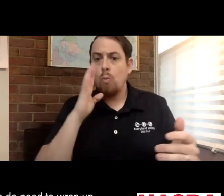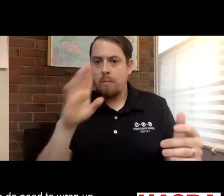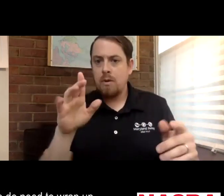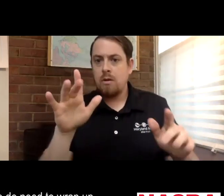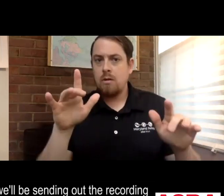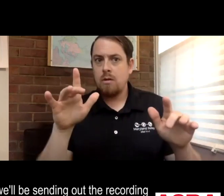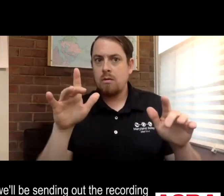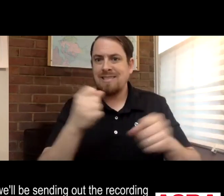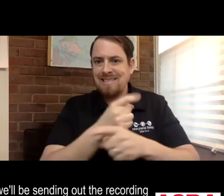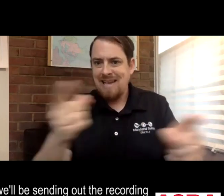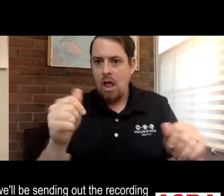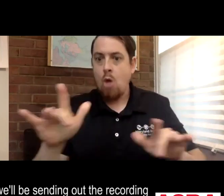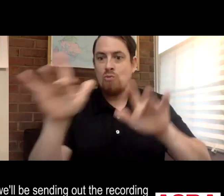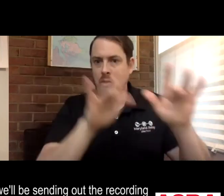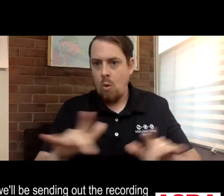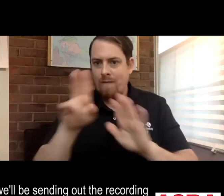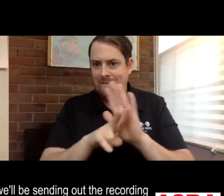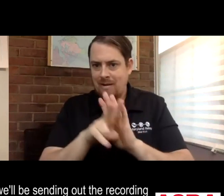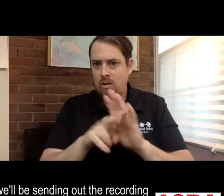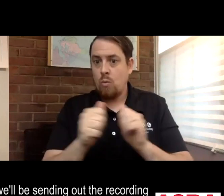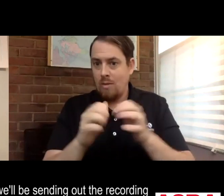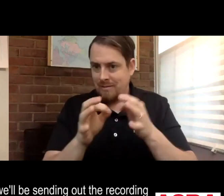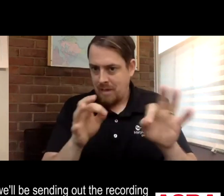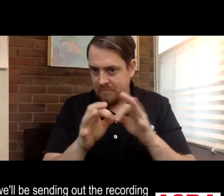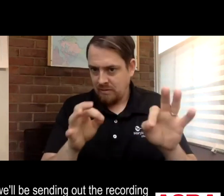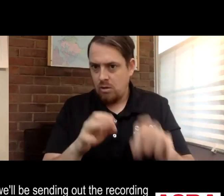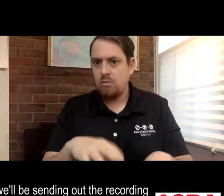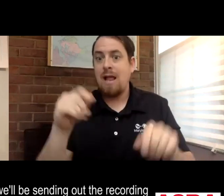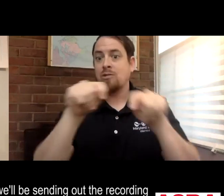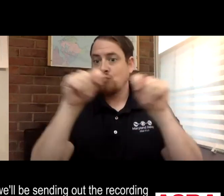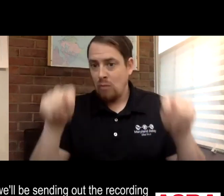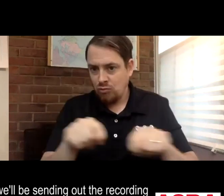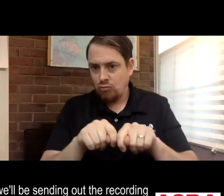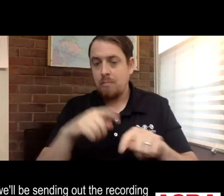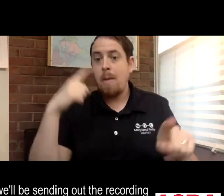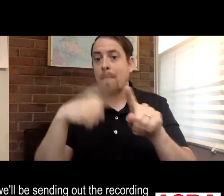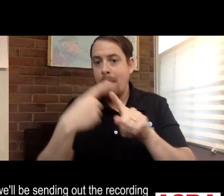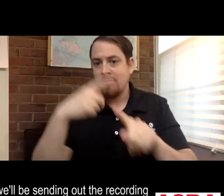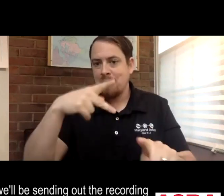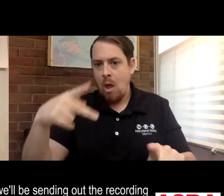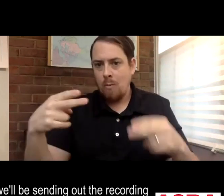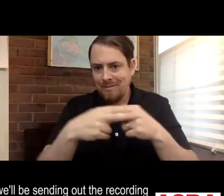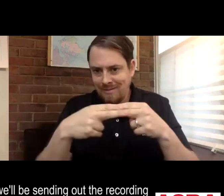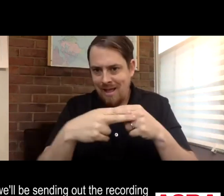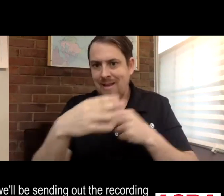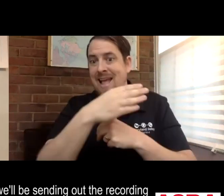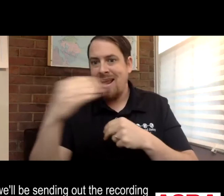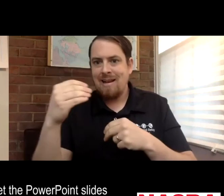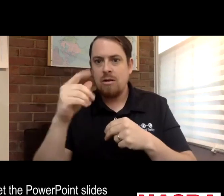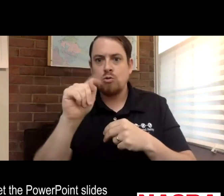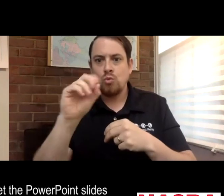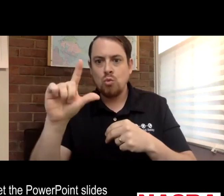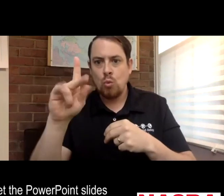wrap up to let everybody know that we will be sending out the recording of today's talk with captions as well as with a transcript.